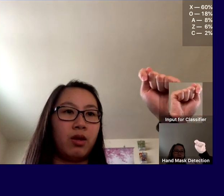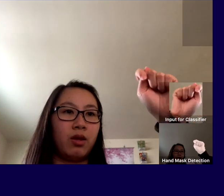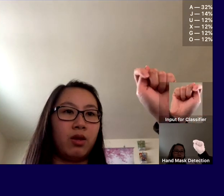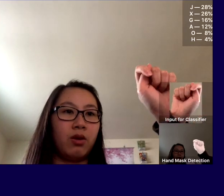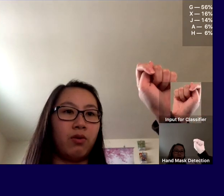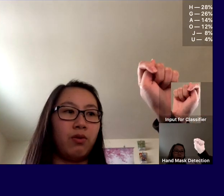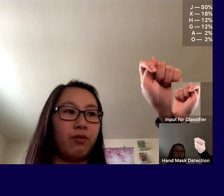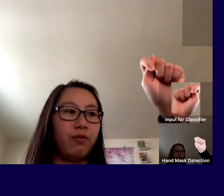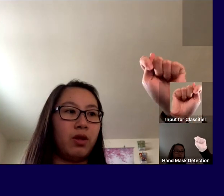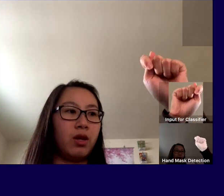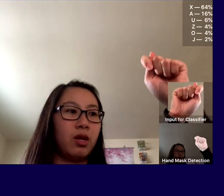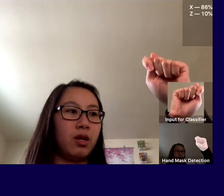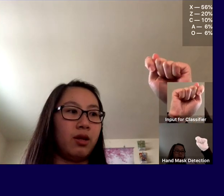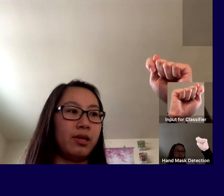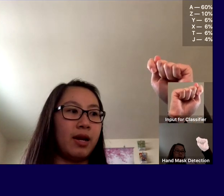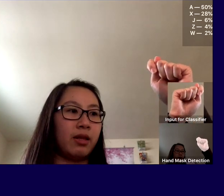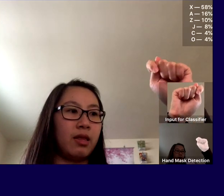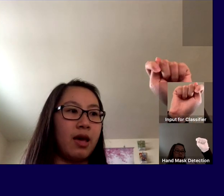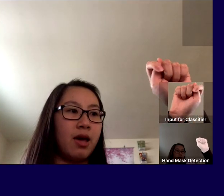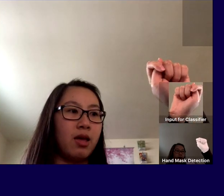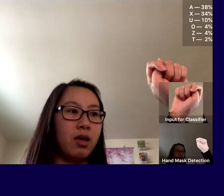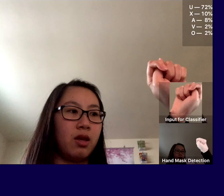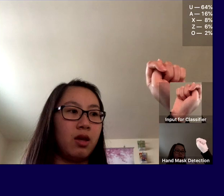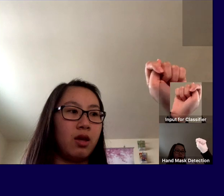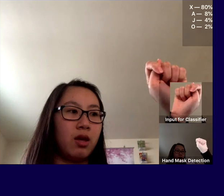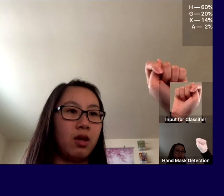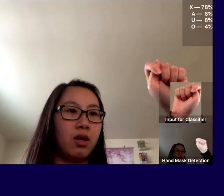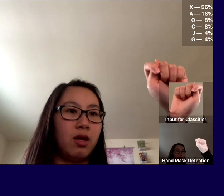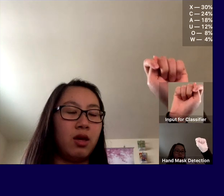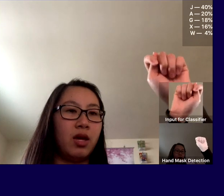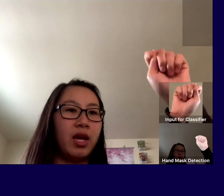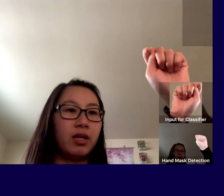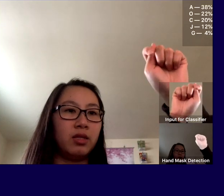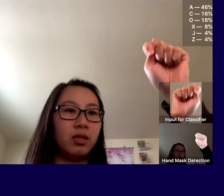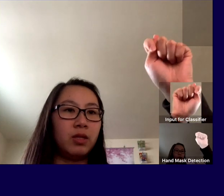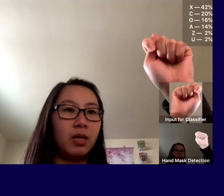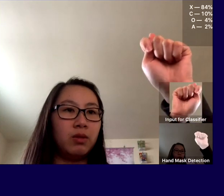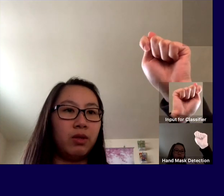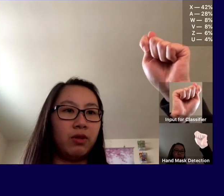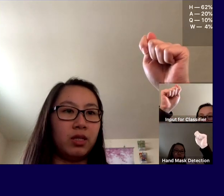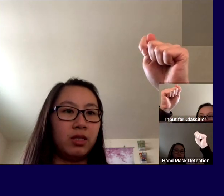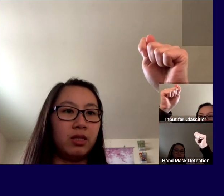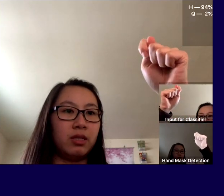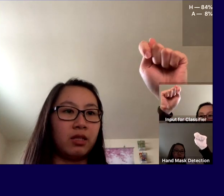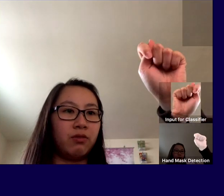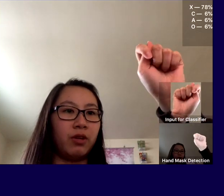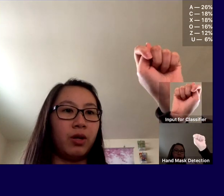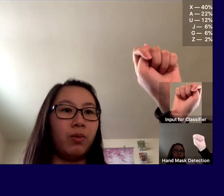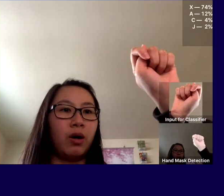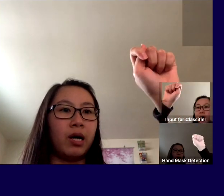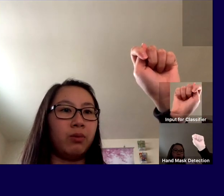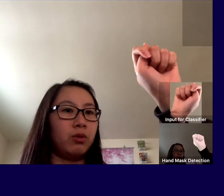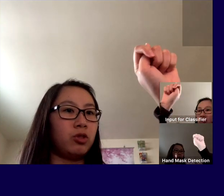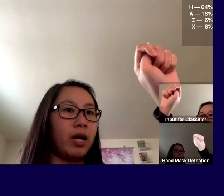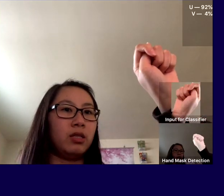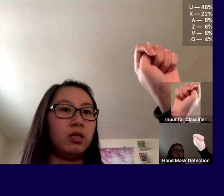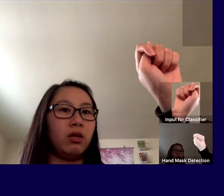So hopefully it can detect that. And sometimes if it doesn't detect it very well I will try to